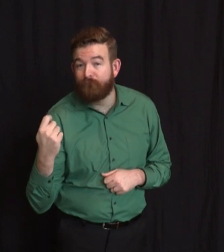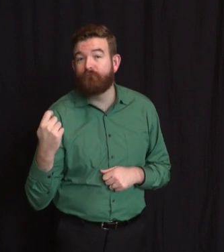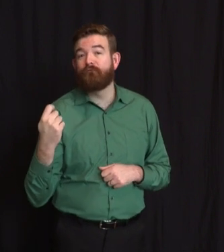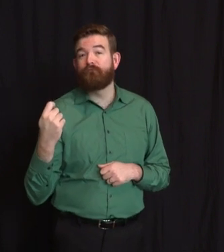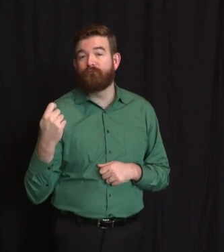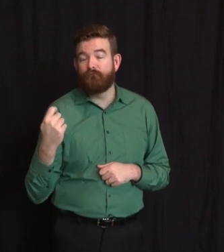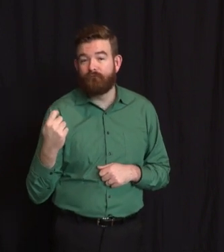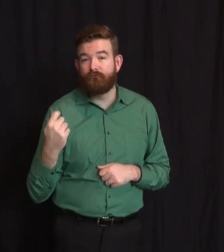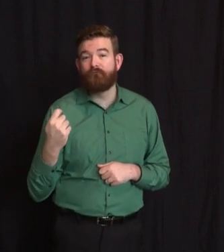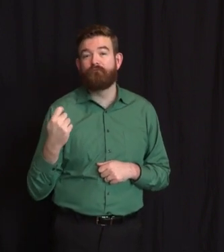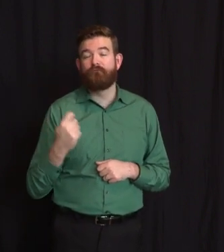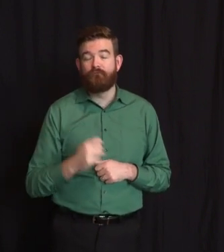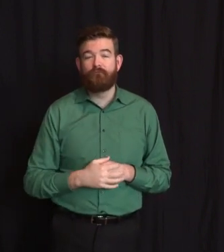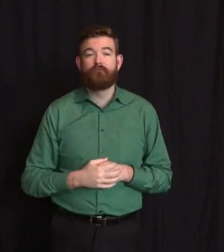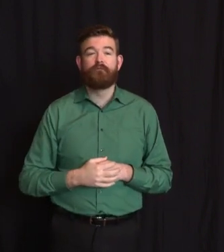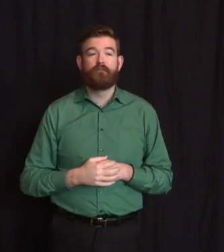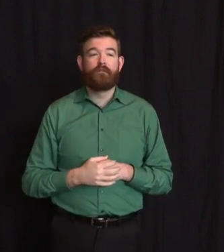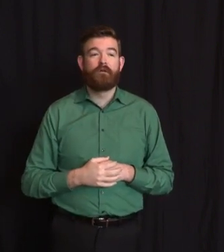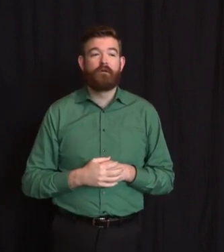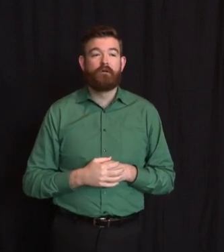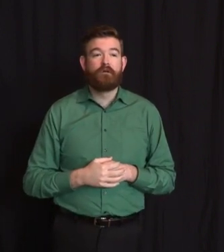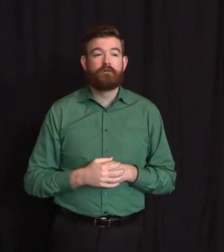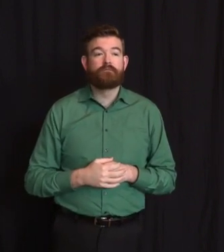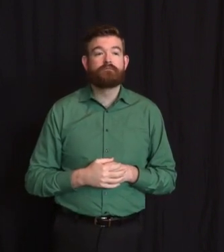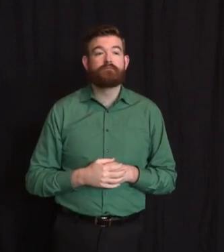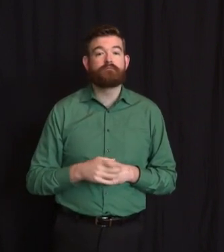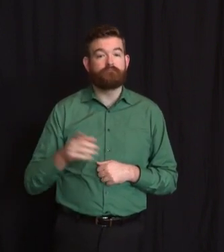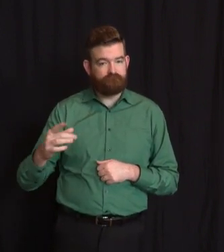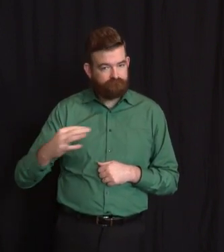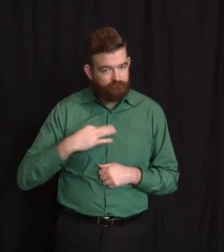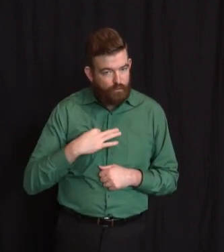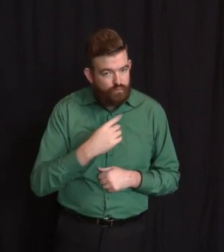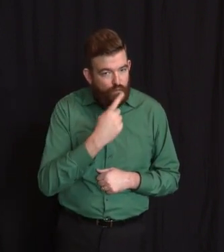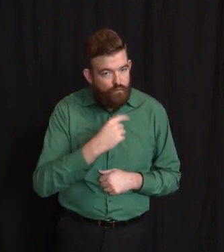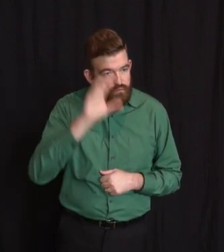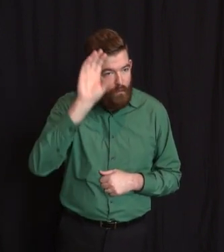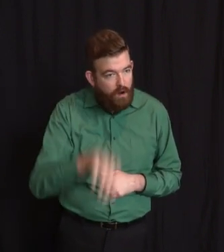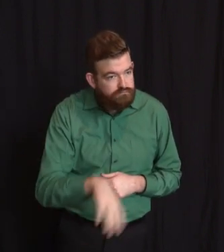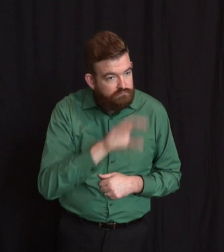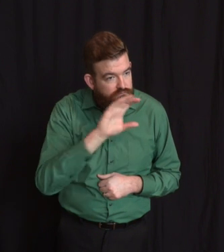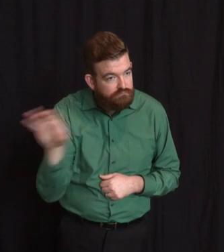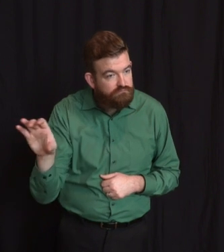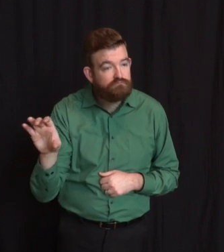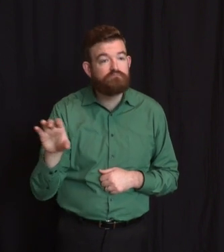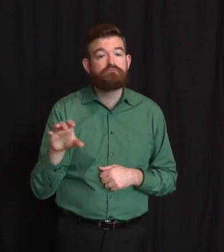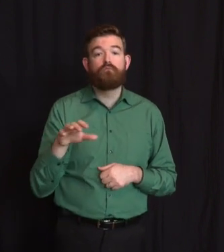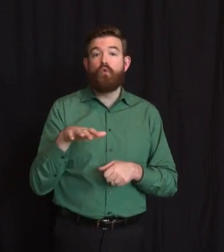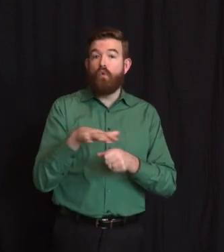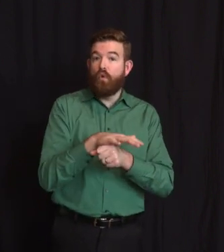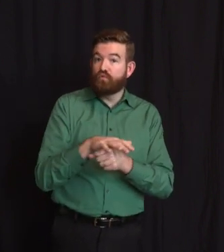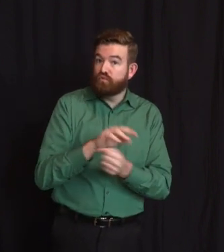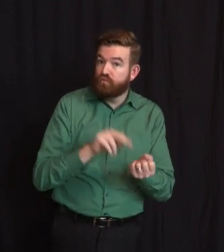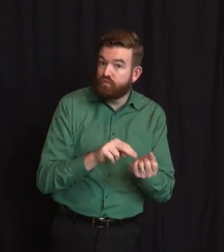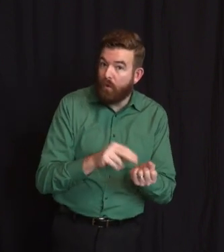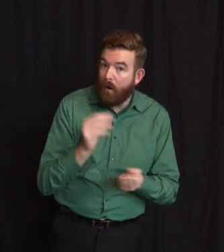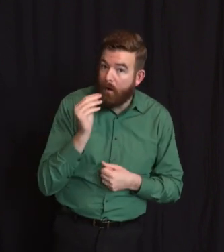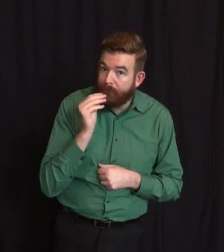volunteered for the Red Cross and in a local nursing home. He is survived by his and Myrtle's three children, daughters